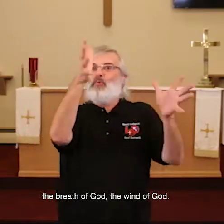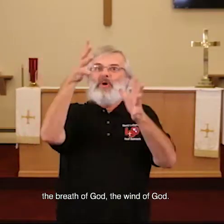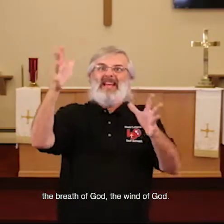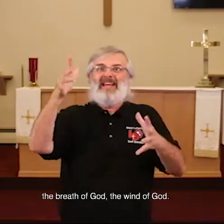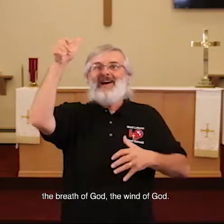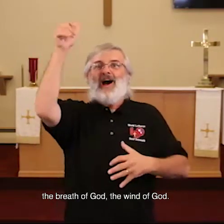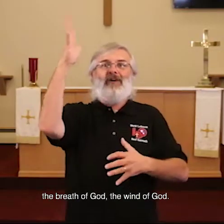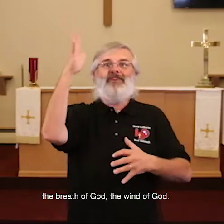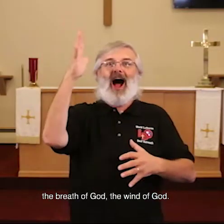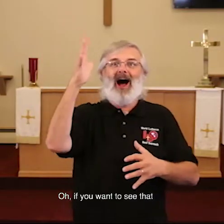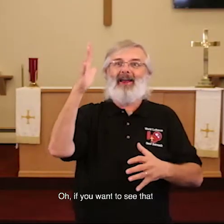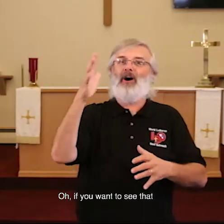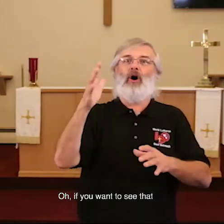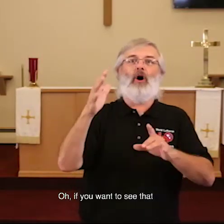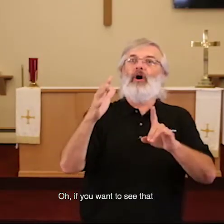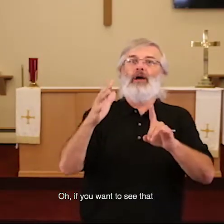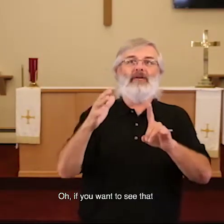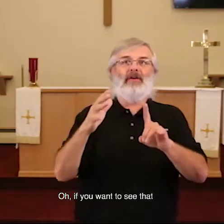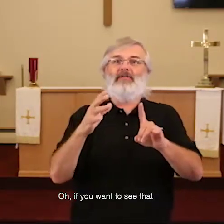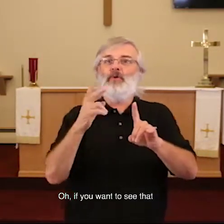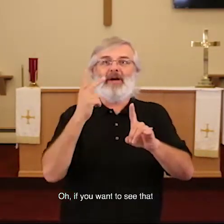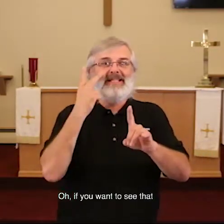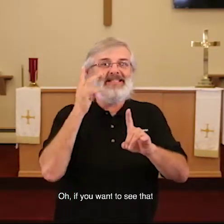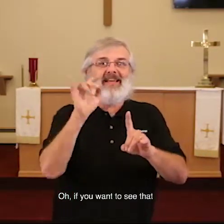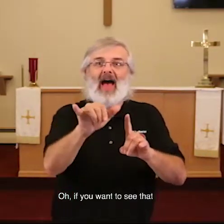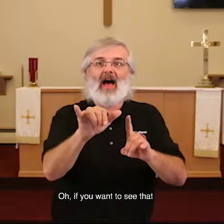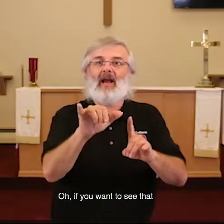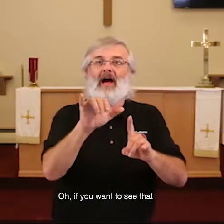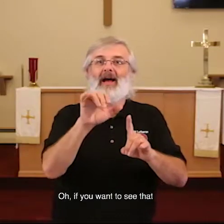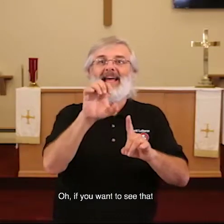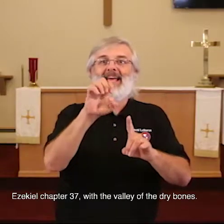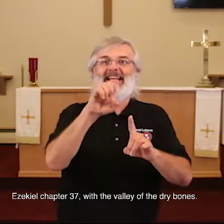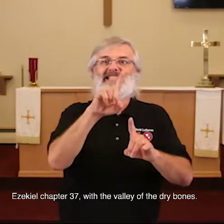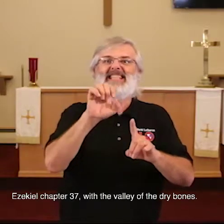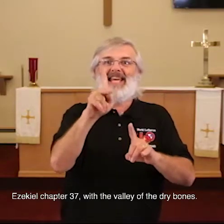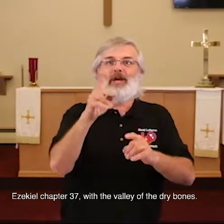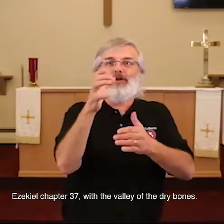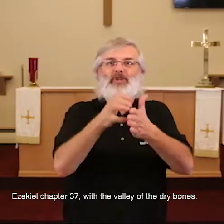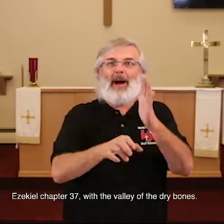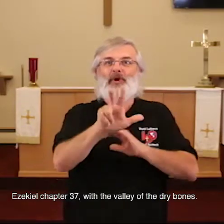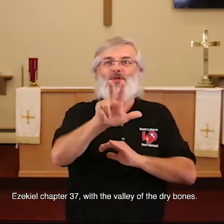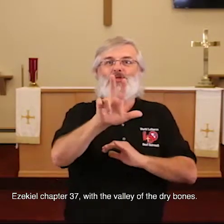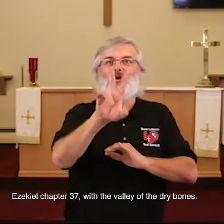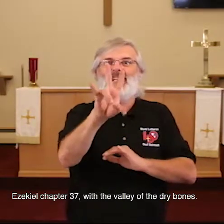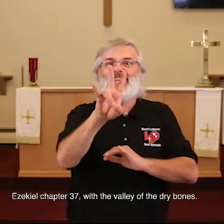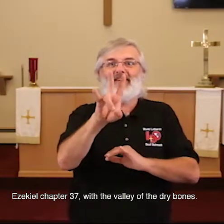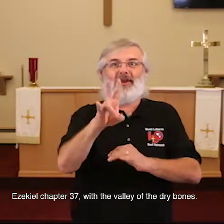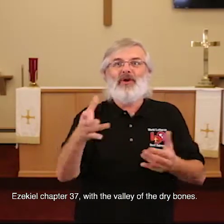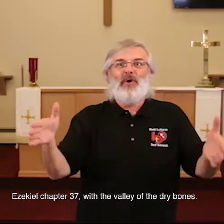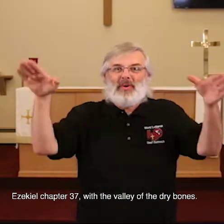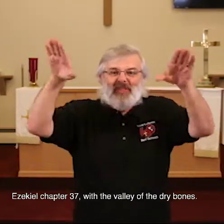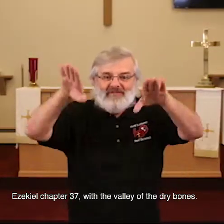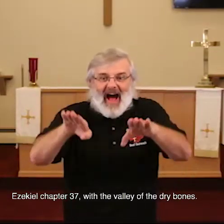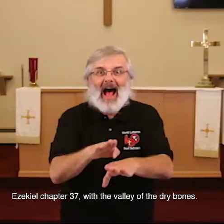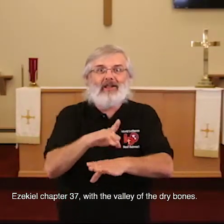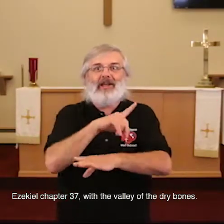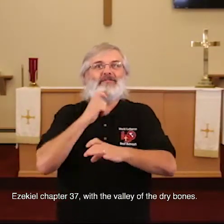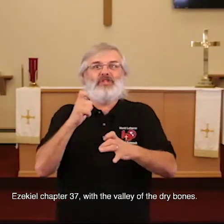the wind of God. Oh, if you want to see that, Ezekiel chapter 37, with the valley of the